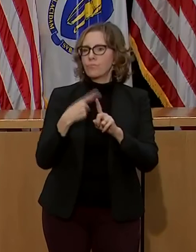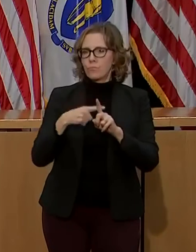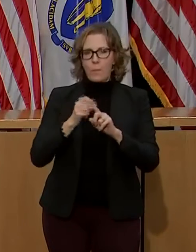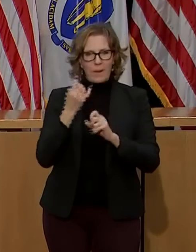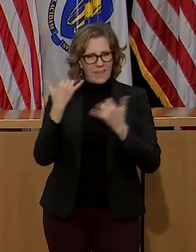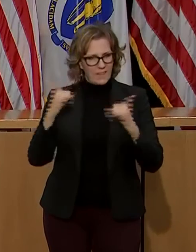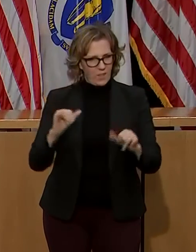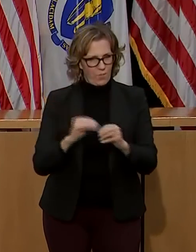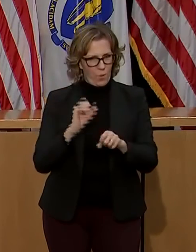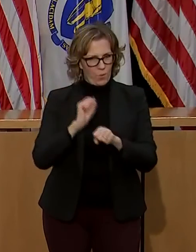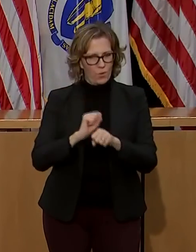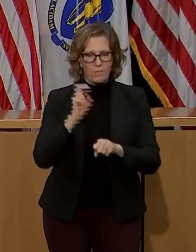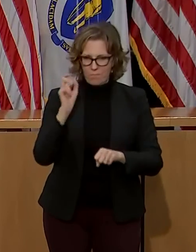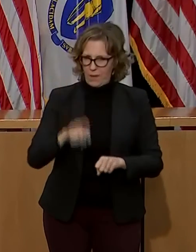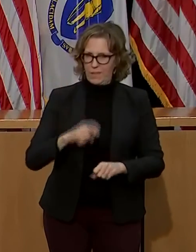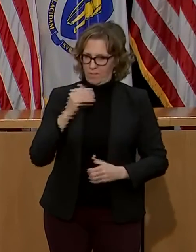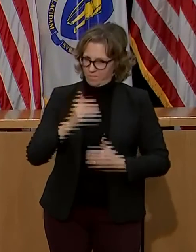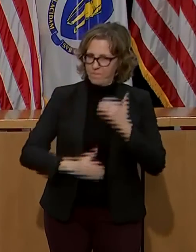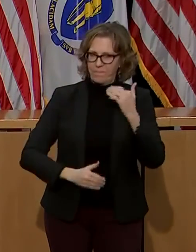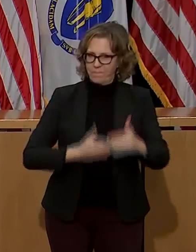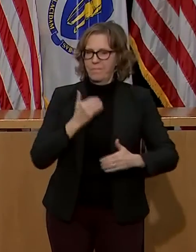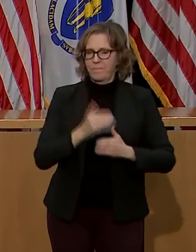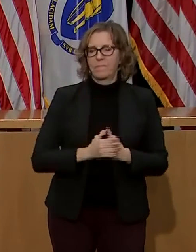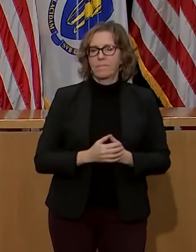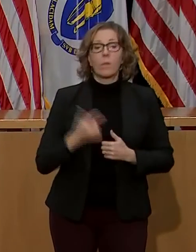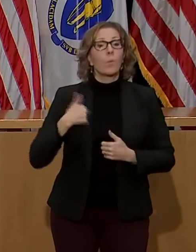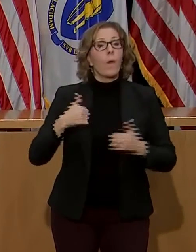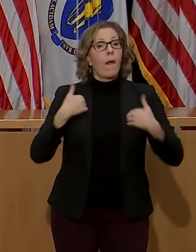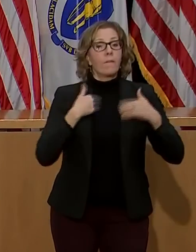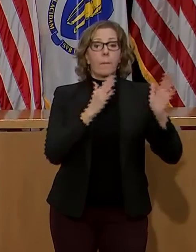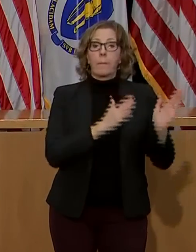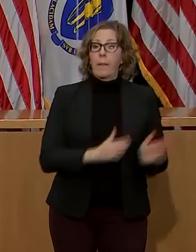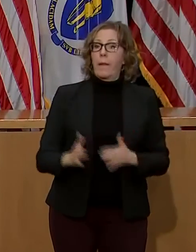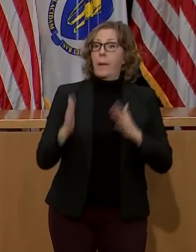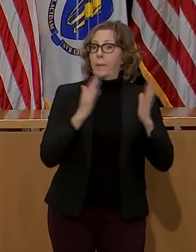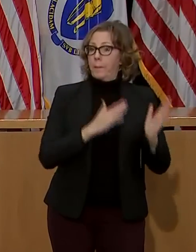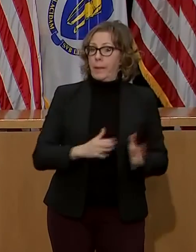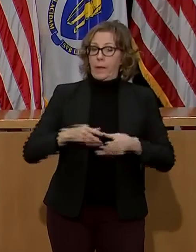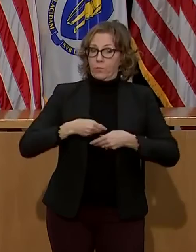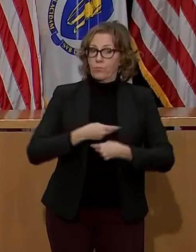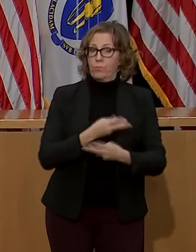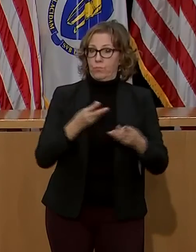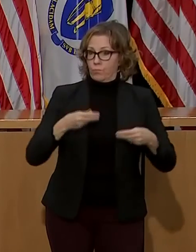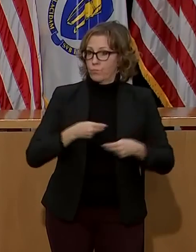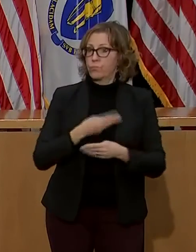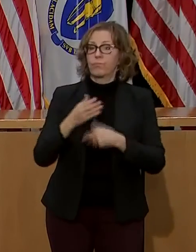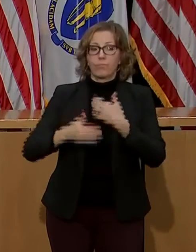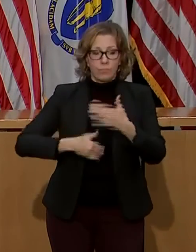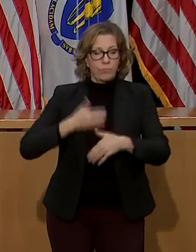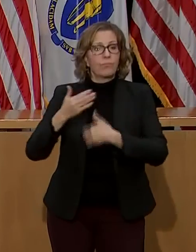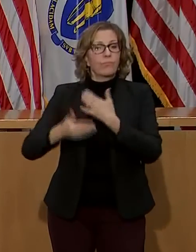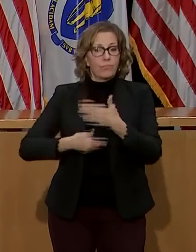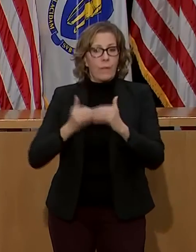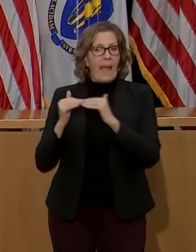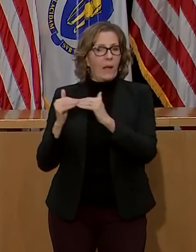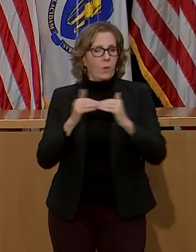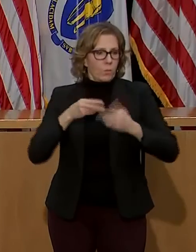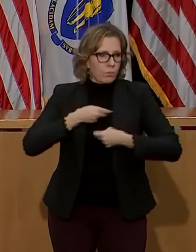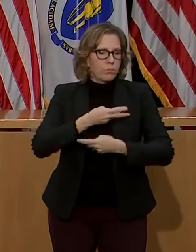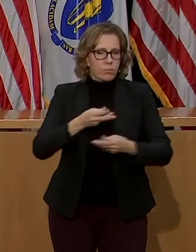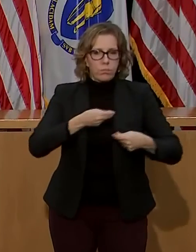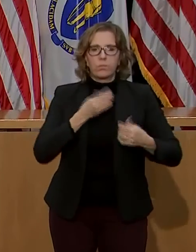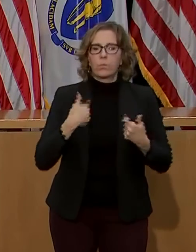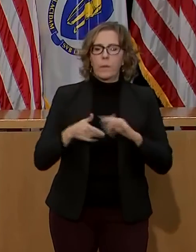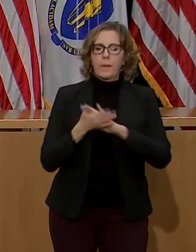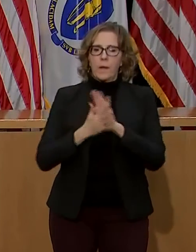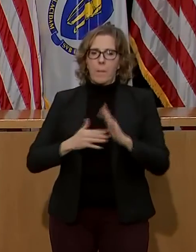through our thoughtful and equitable planned rollout, we get closer each day to a new normal in communities across our Commonwealth.